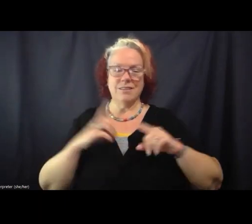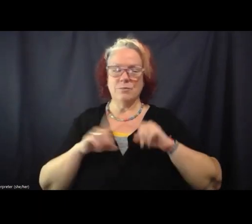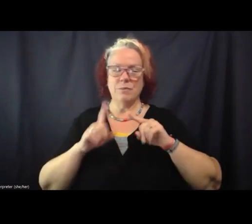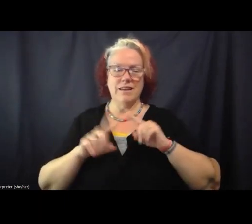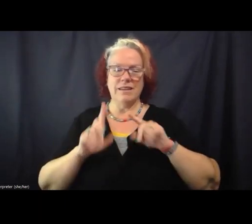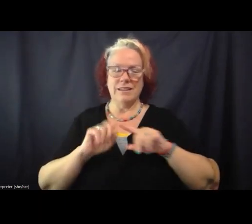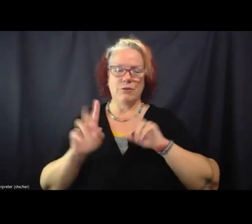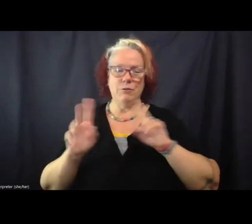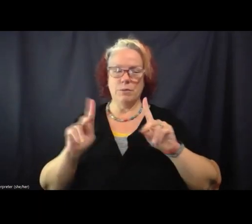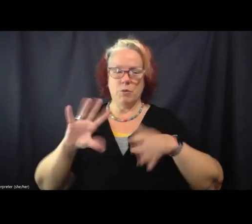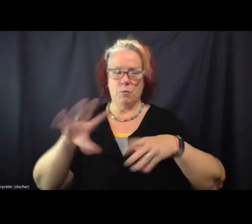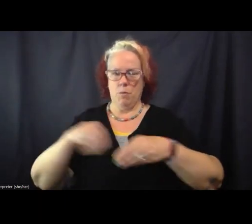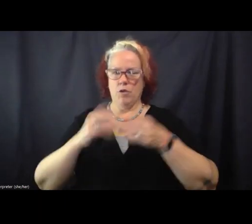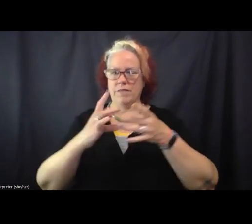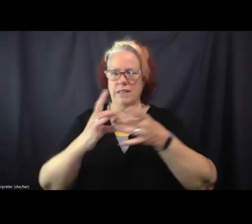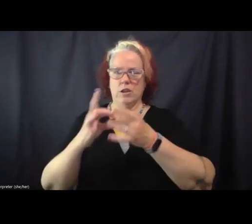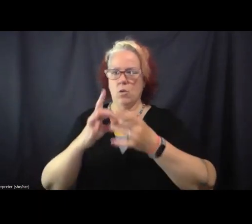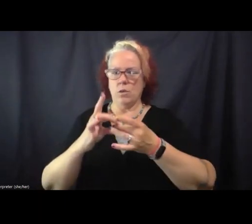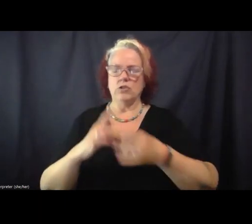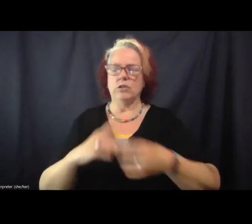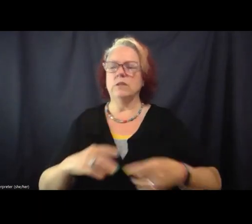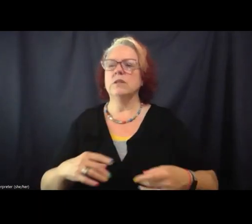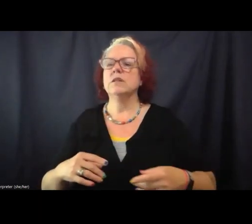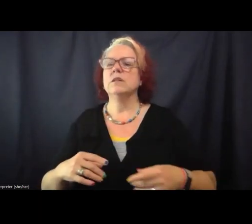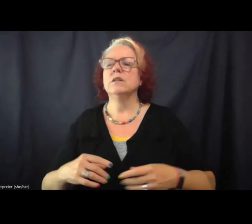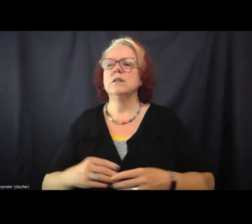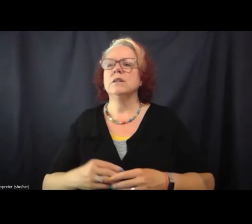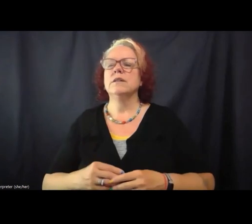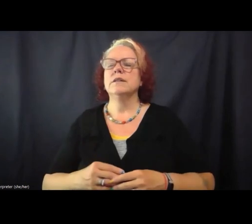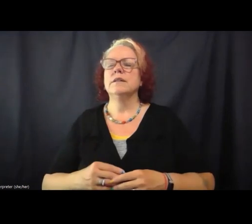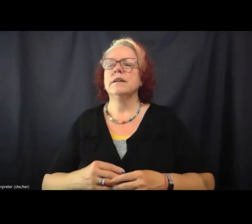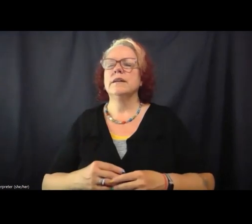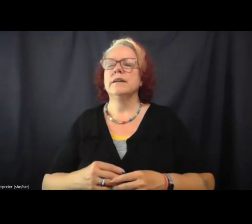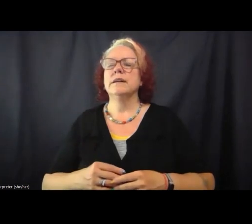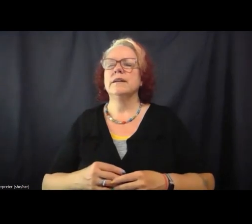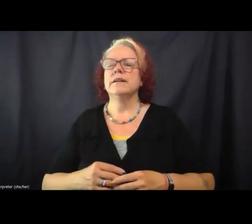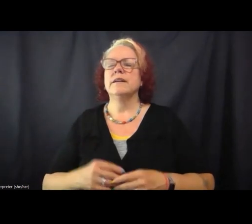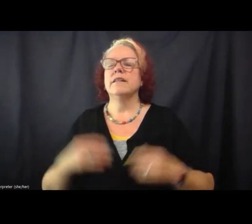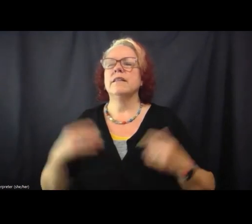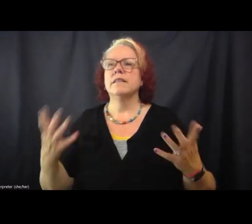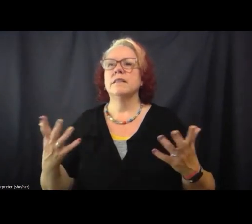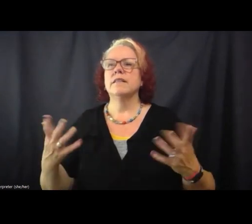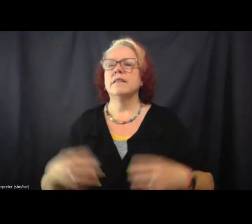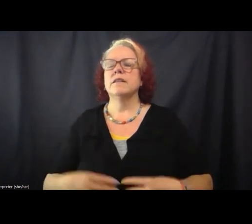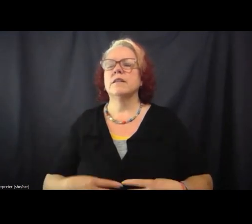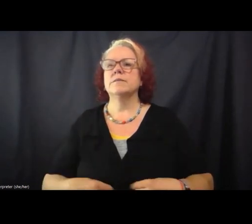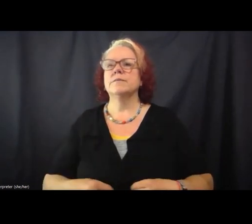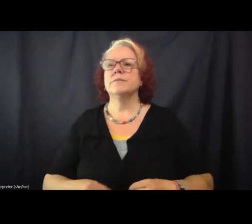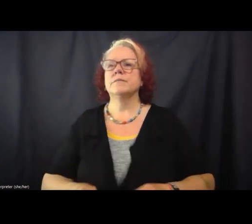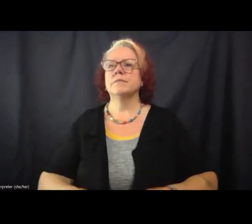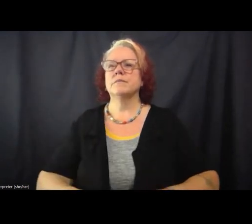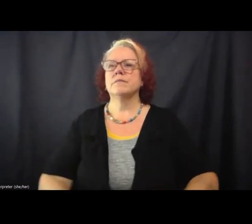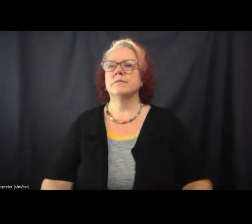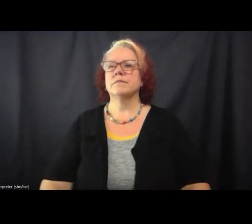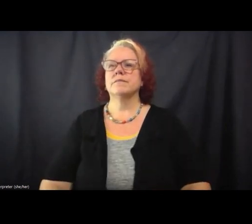part of this coalition, is that the, the, the nature of